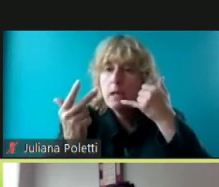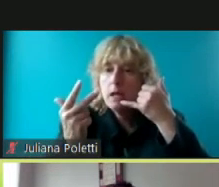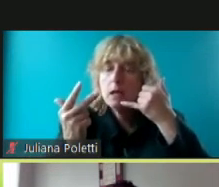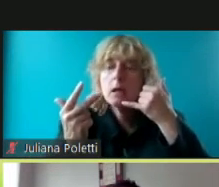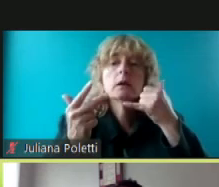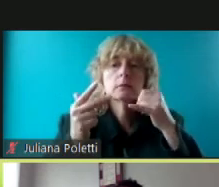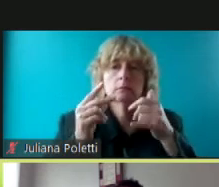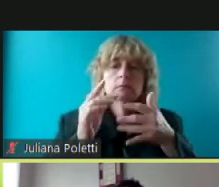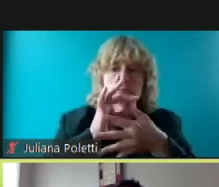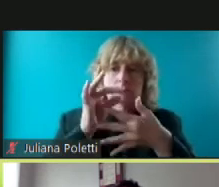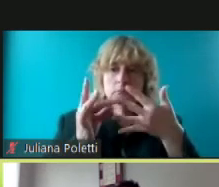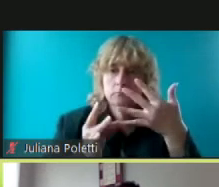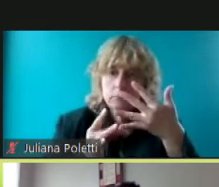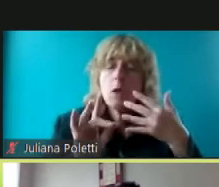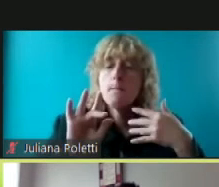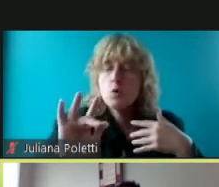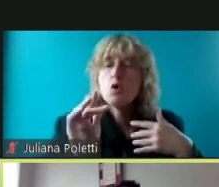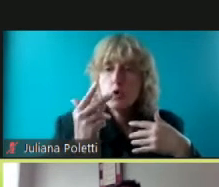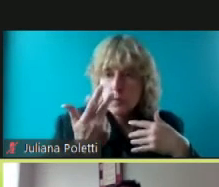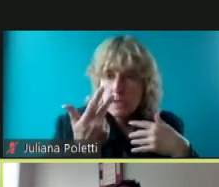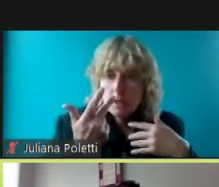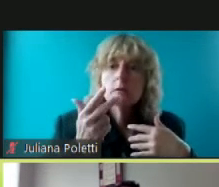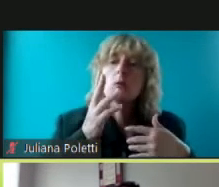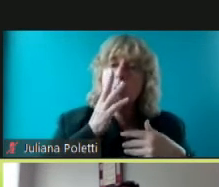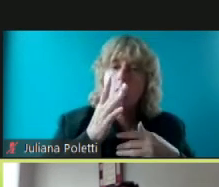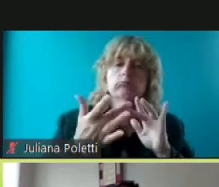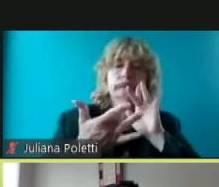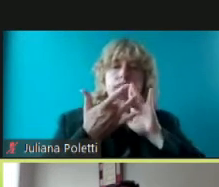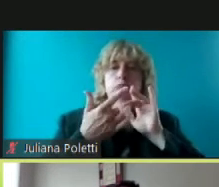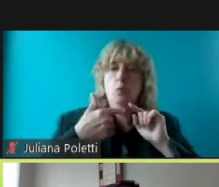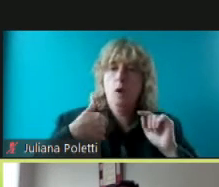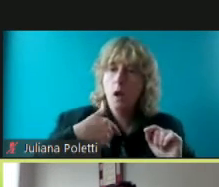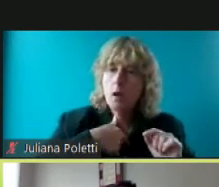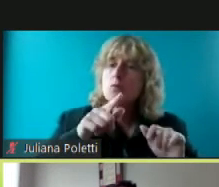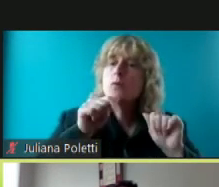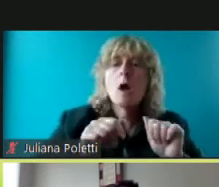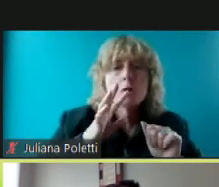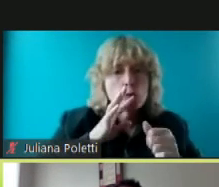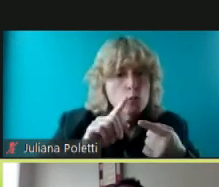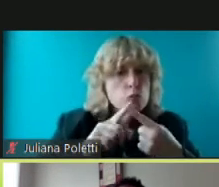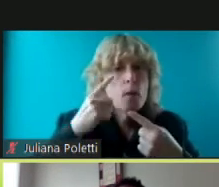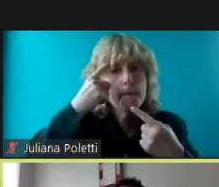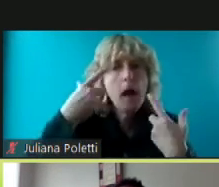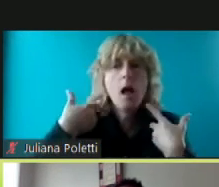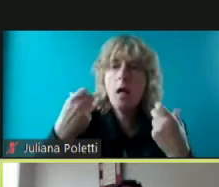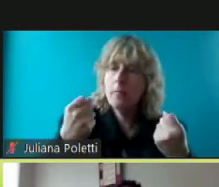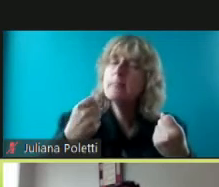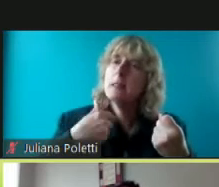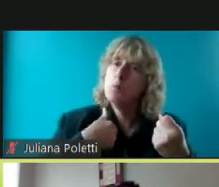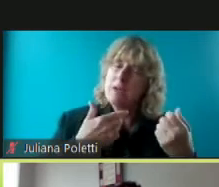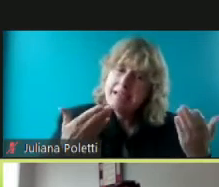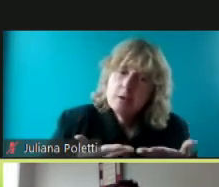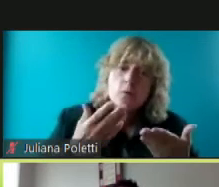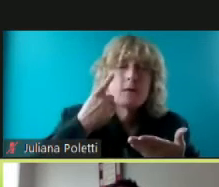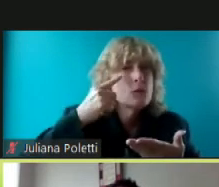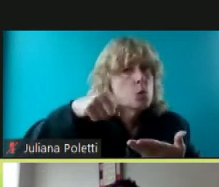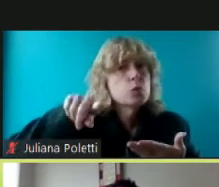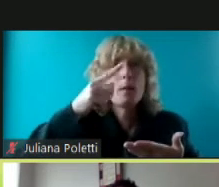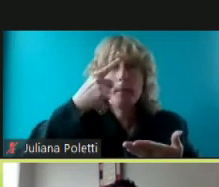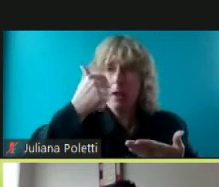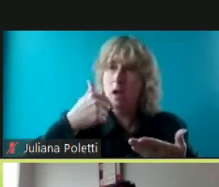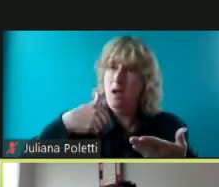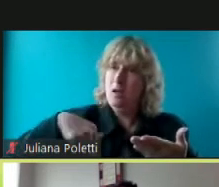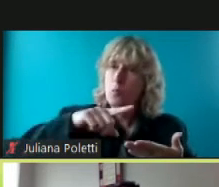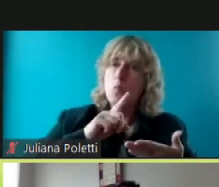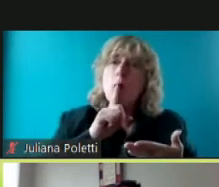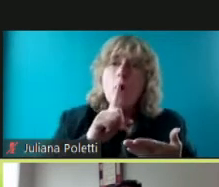you can talk to us one-on-one we're here for you because we are the community and we have to do it together that's all i have for you